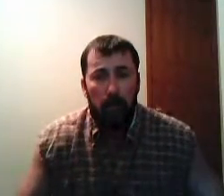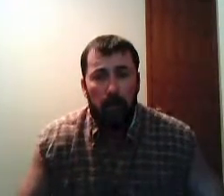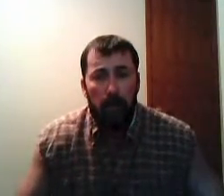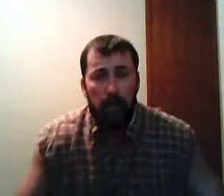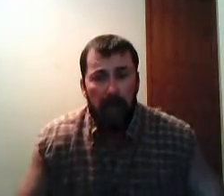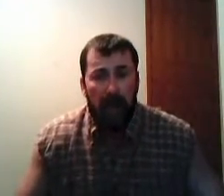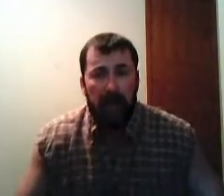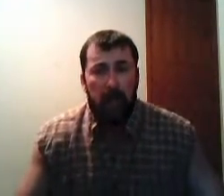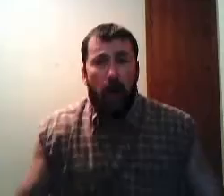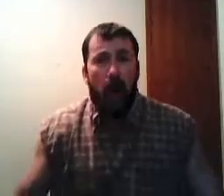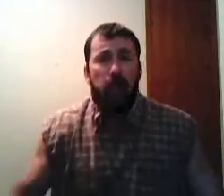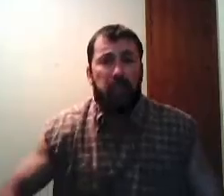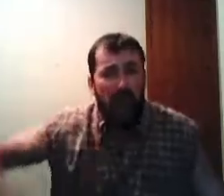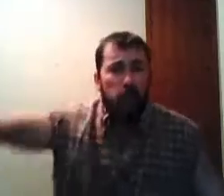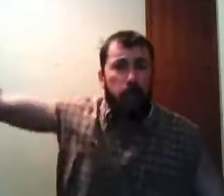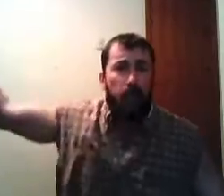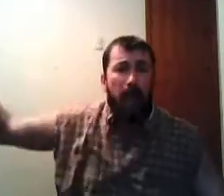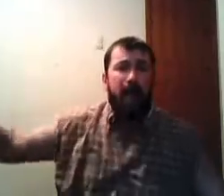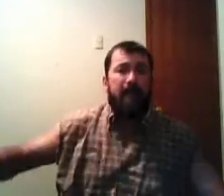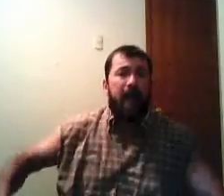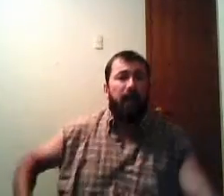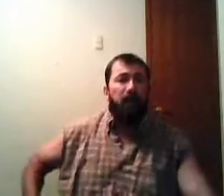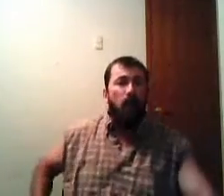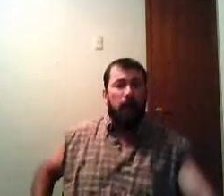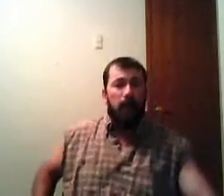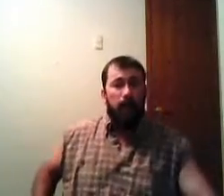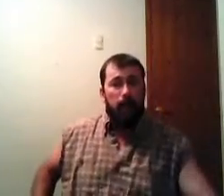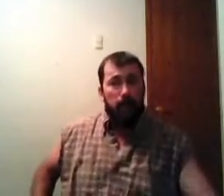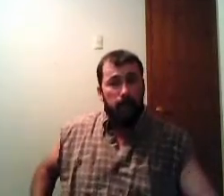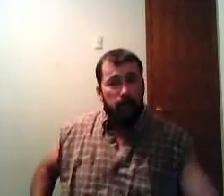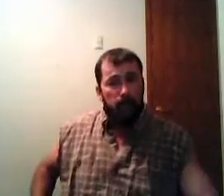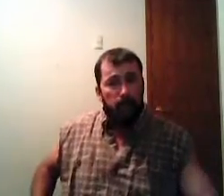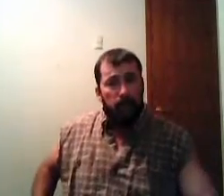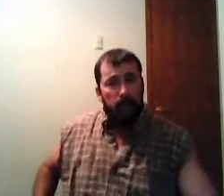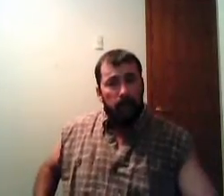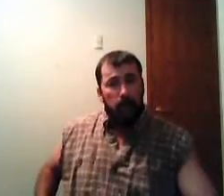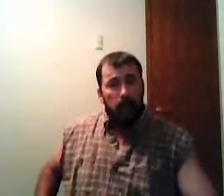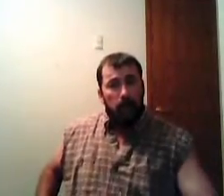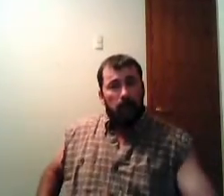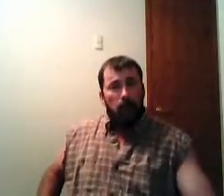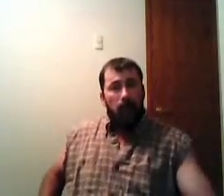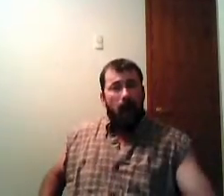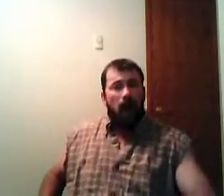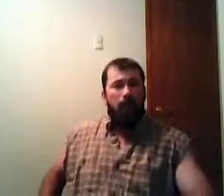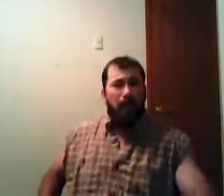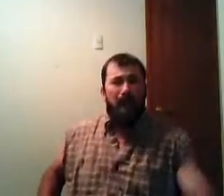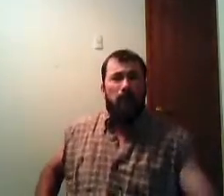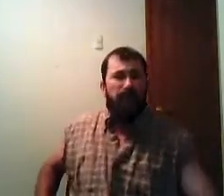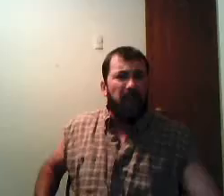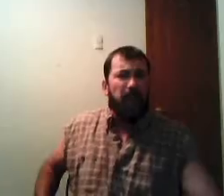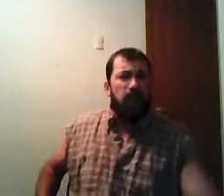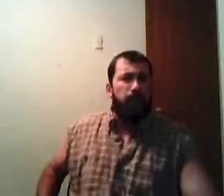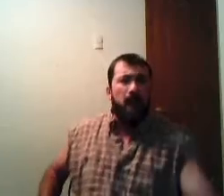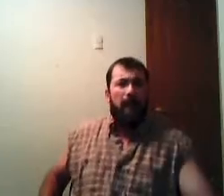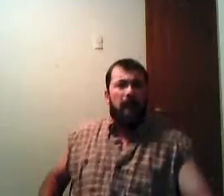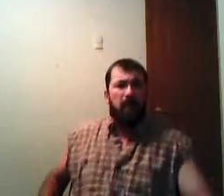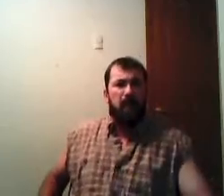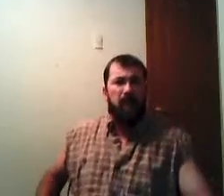but yeah they do a homosexual parade in California and do all manner of filthy abominations like